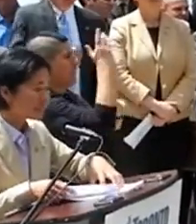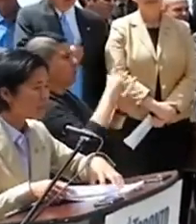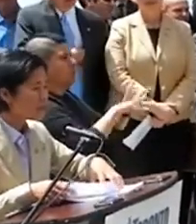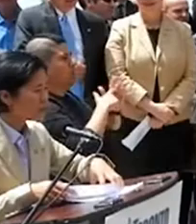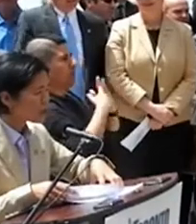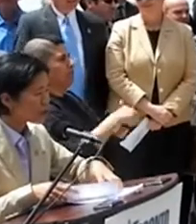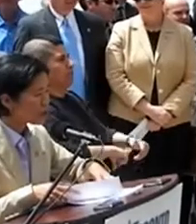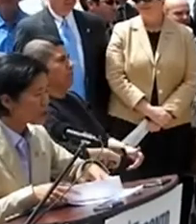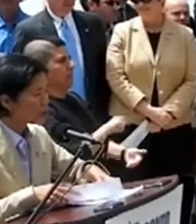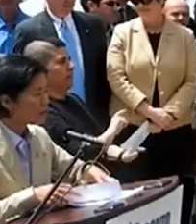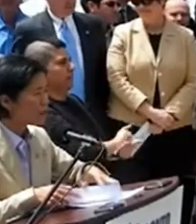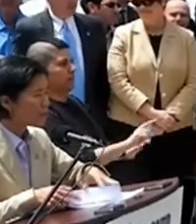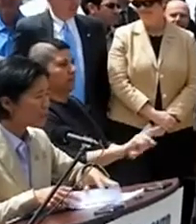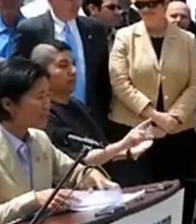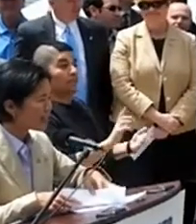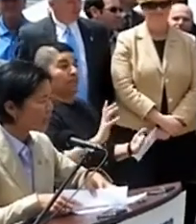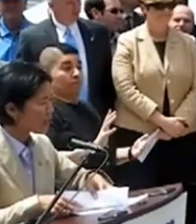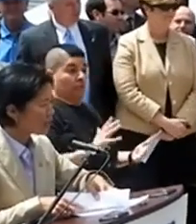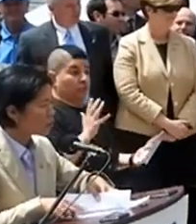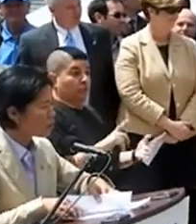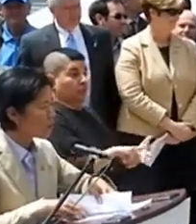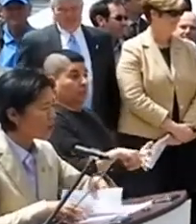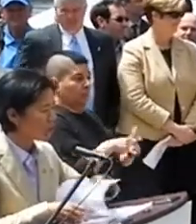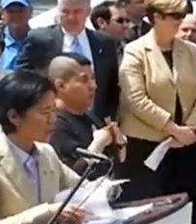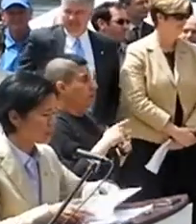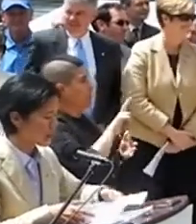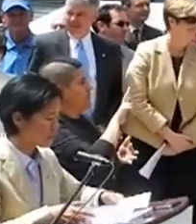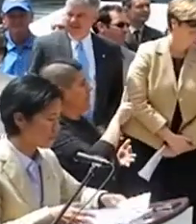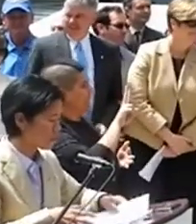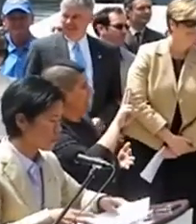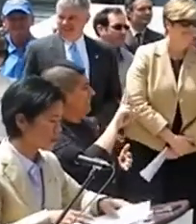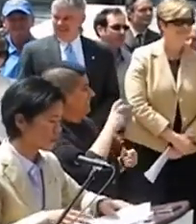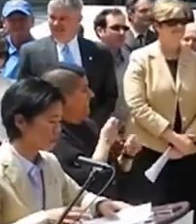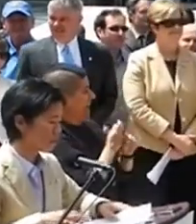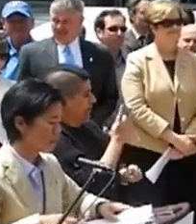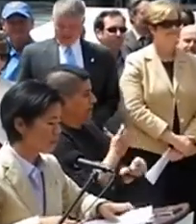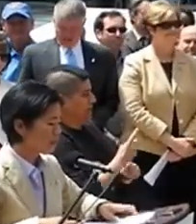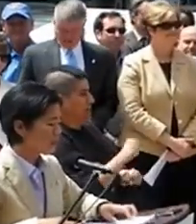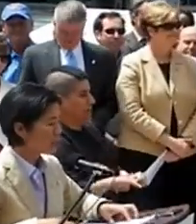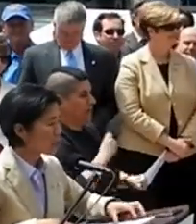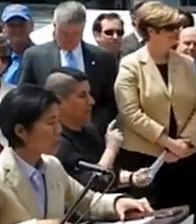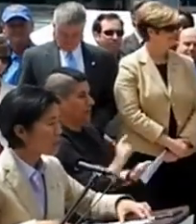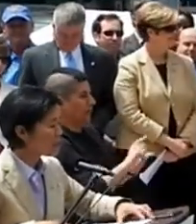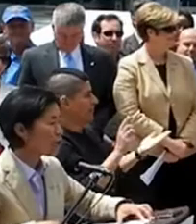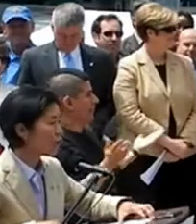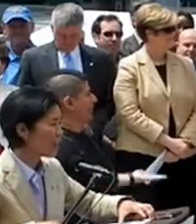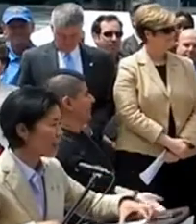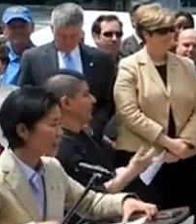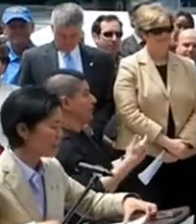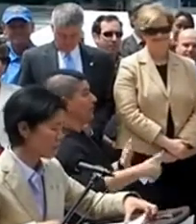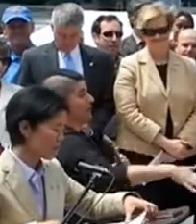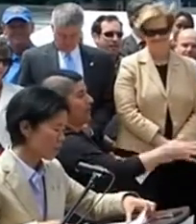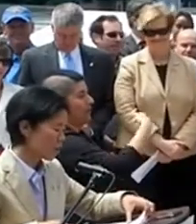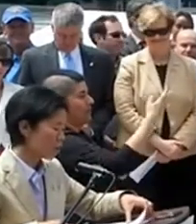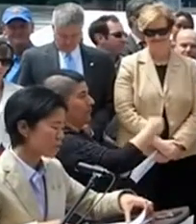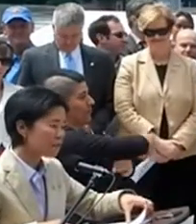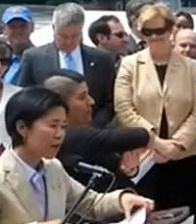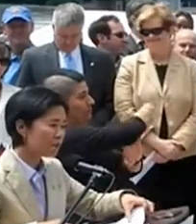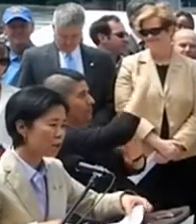This is the official start of the 32nd annual Pride Week in the City of Toronto. The rainbow flag,